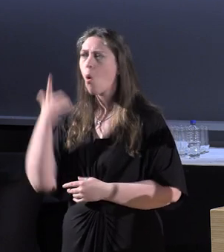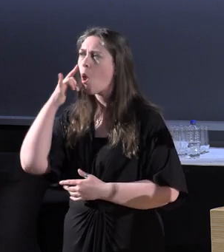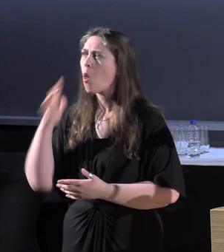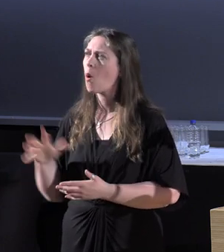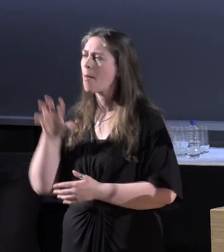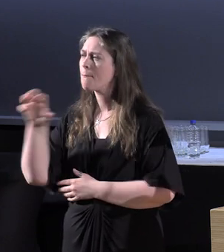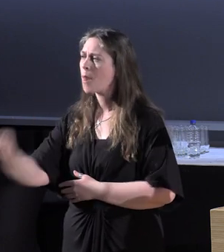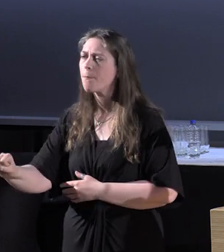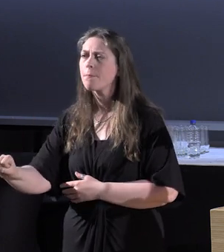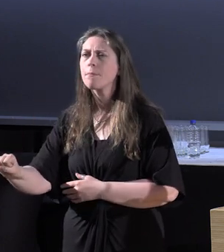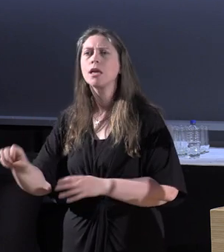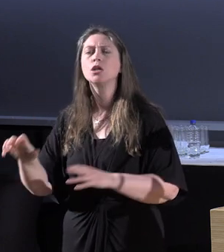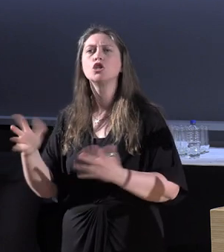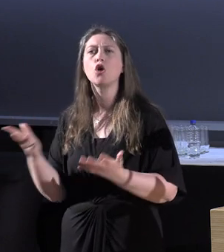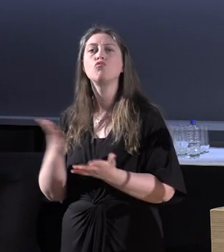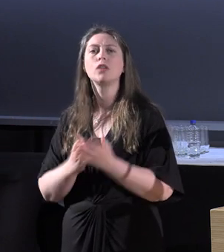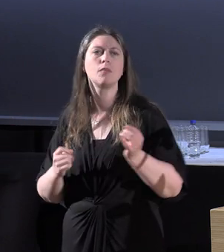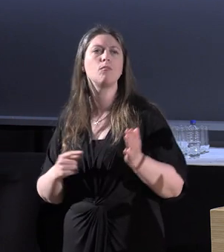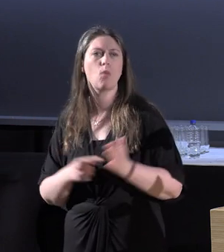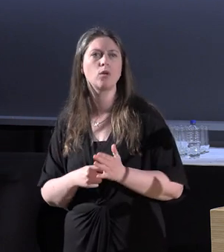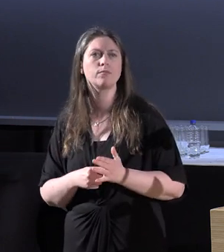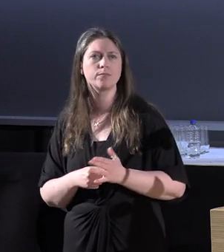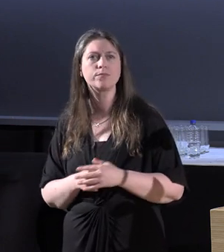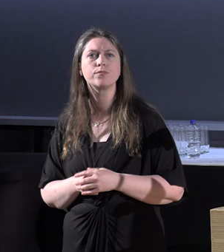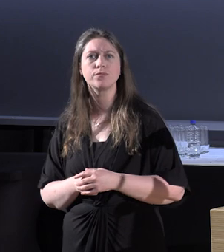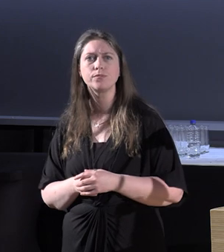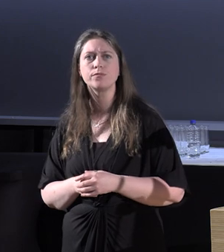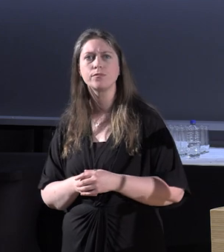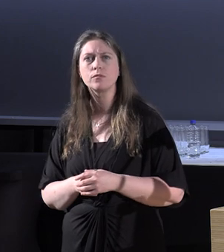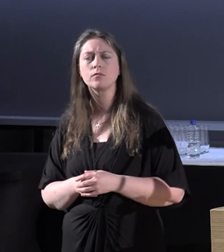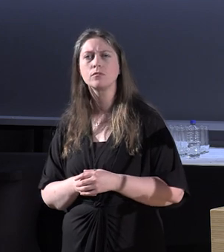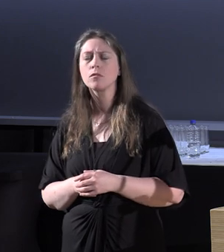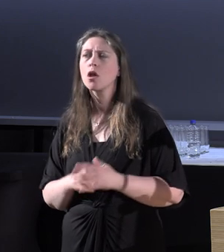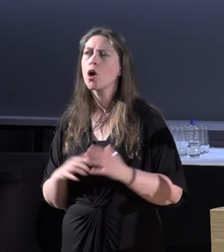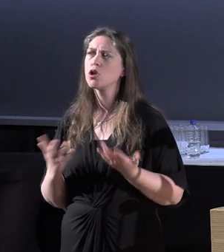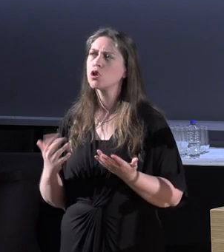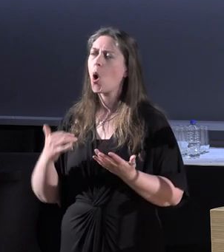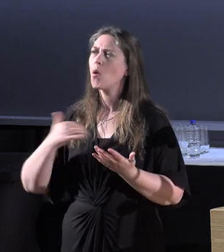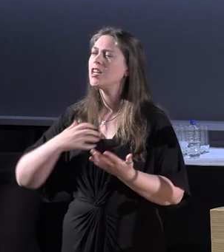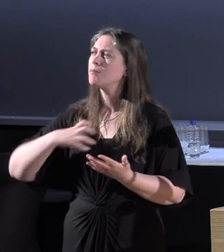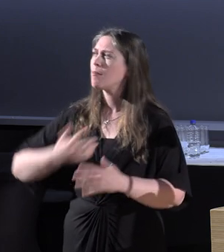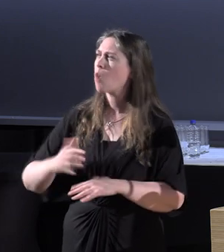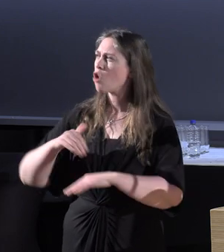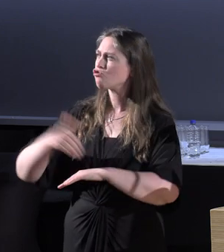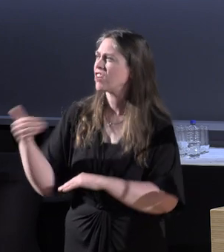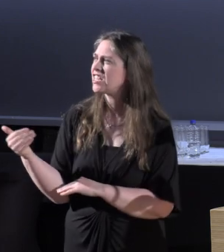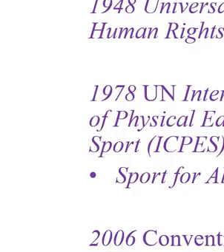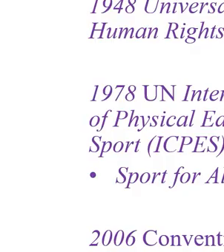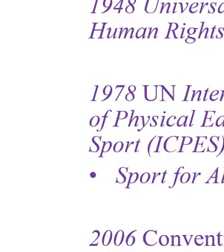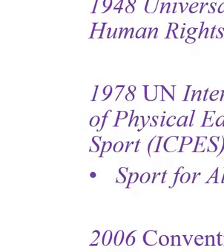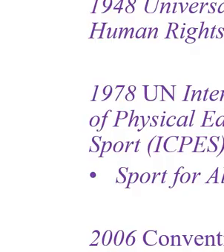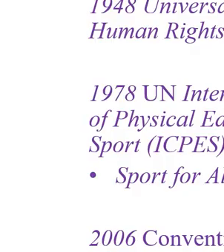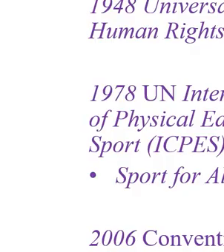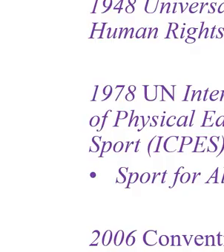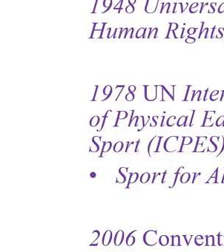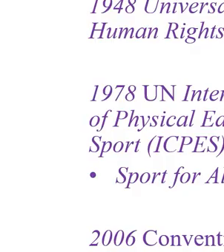so on. So that's really, really important. So we need to more aggressively challenge the status quo.